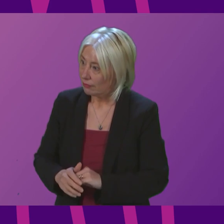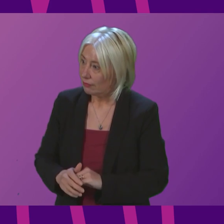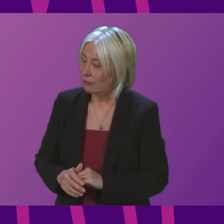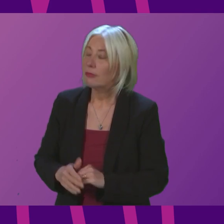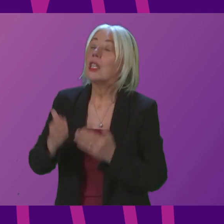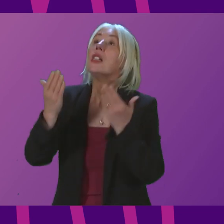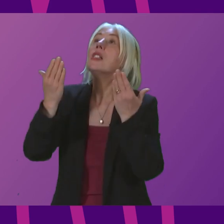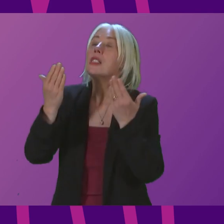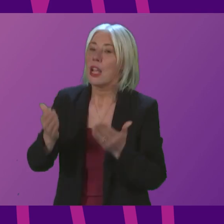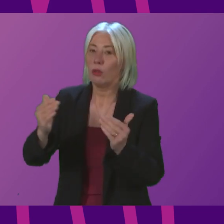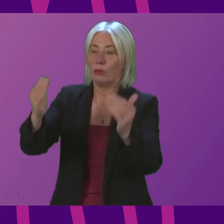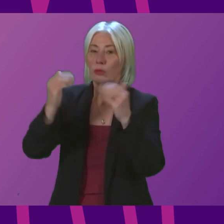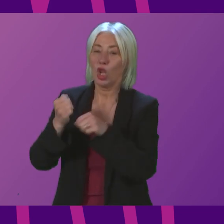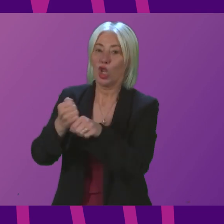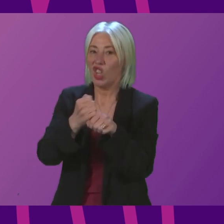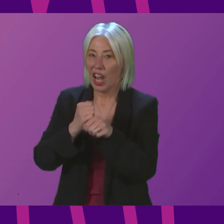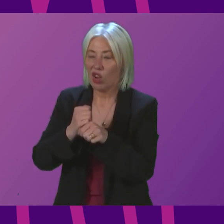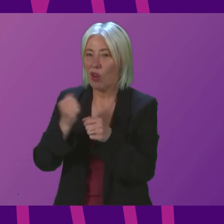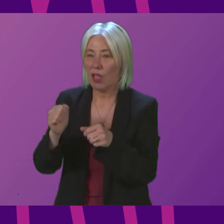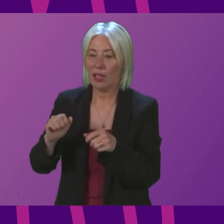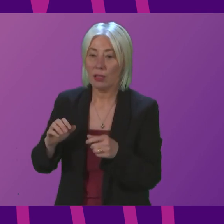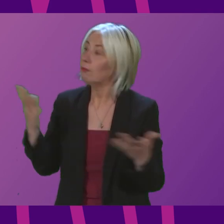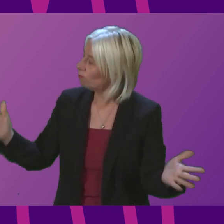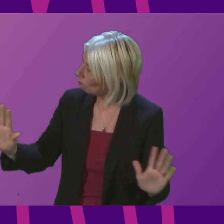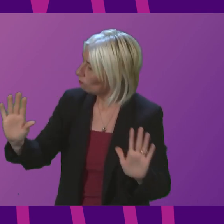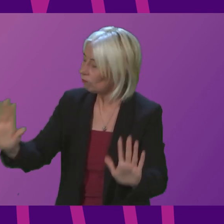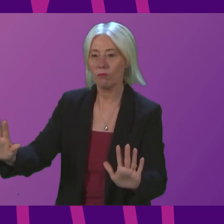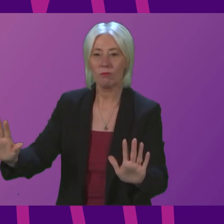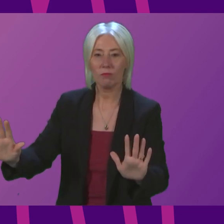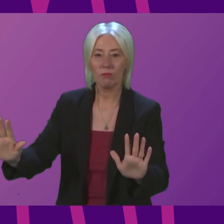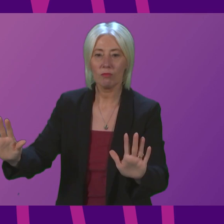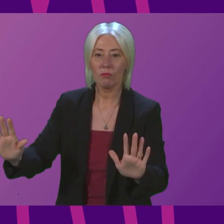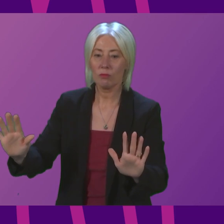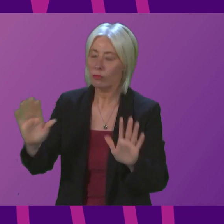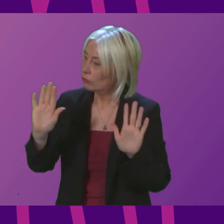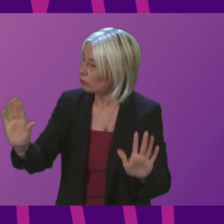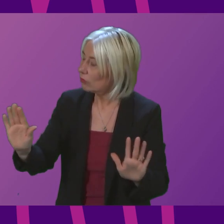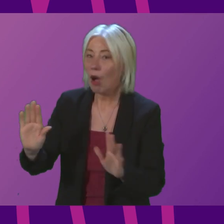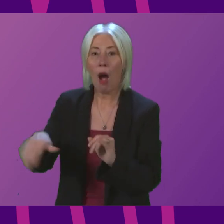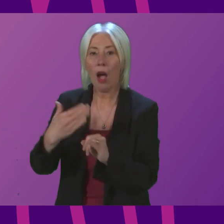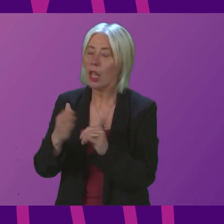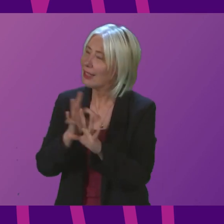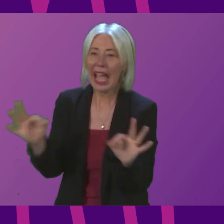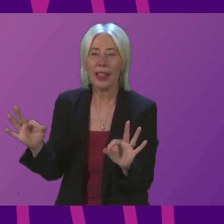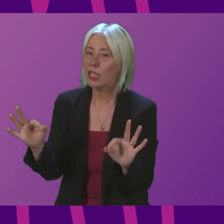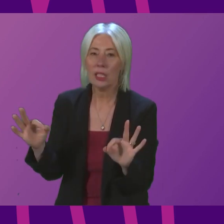we will now move to general and constituent members members until we have silence I will not proceed